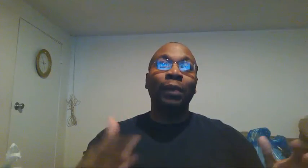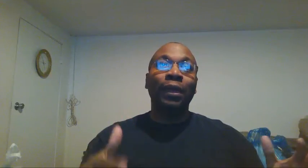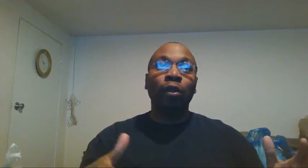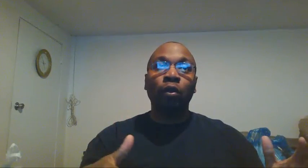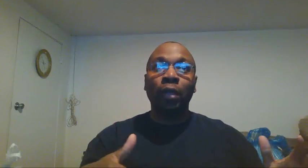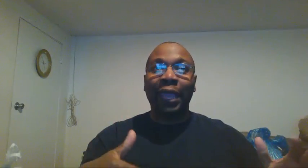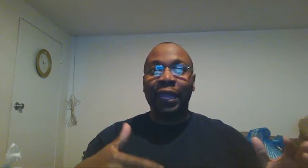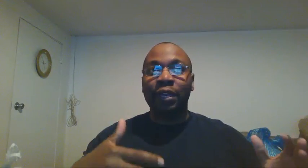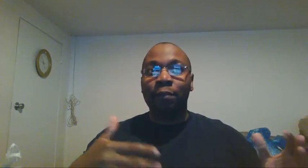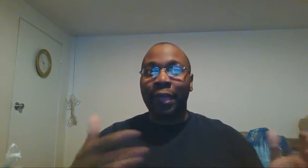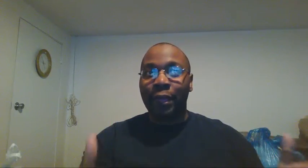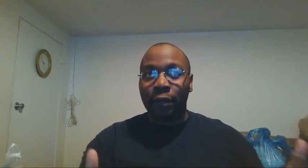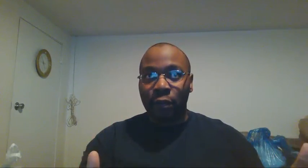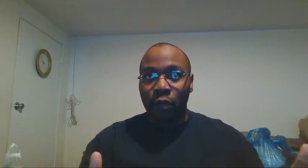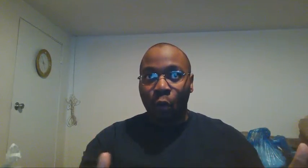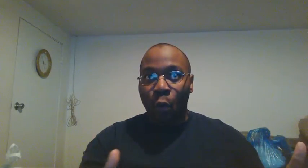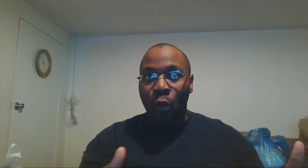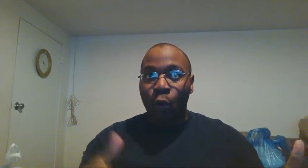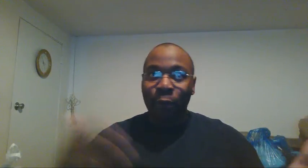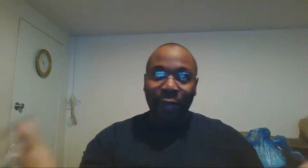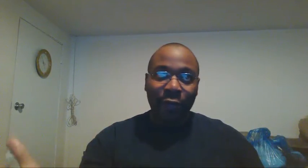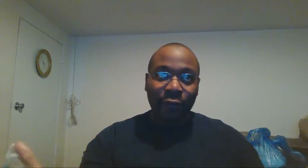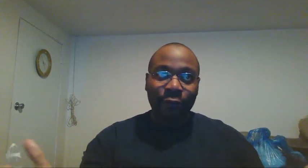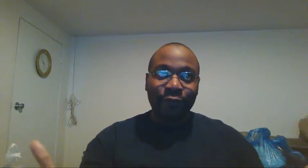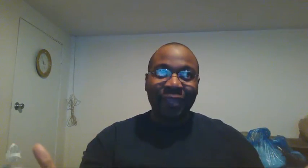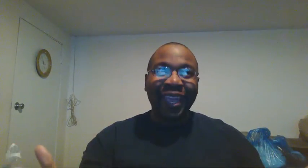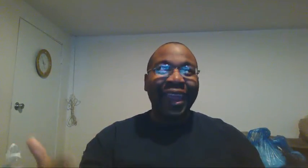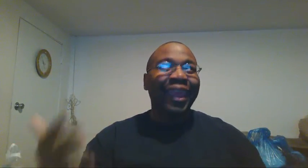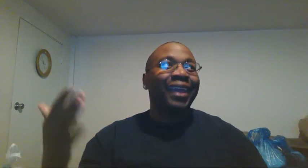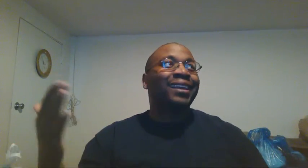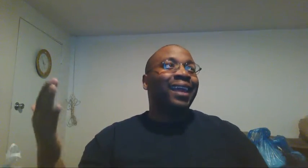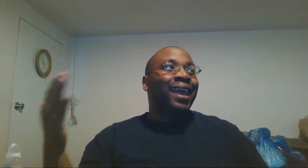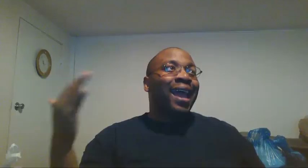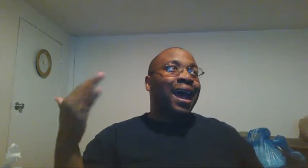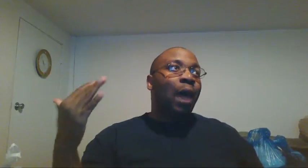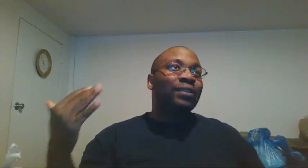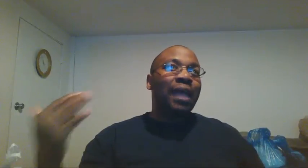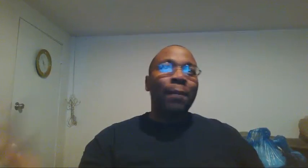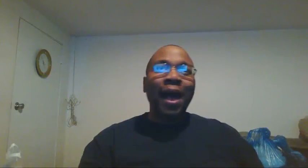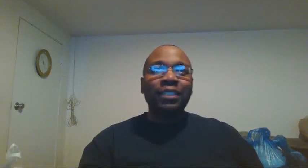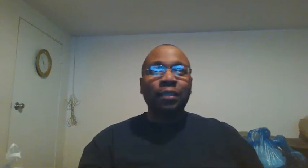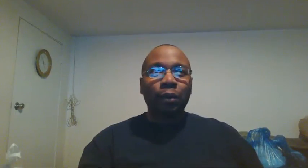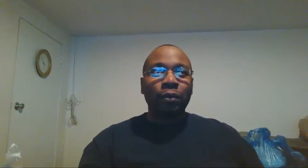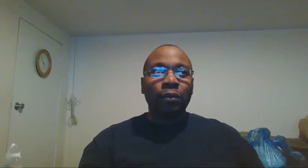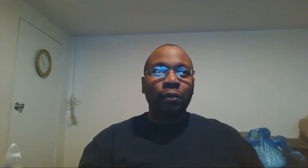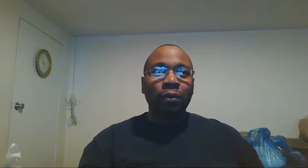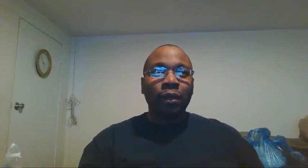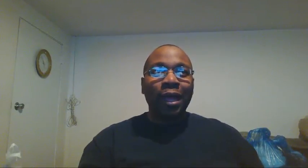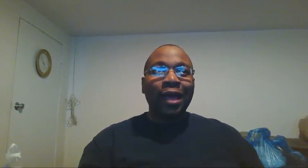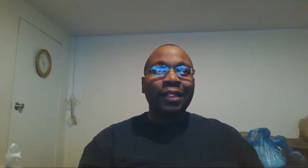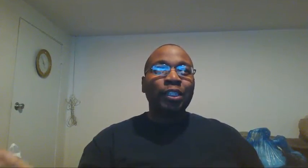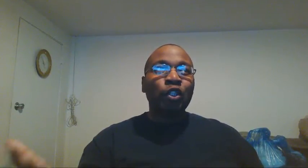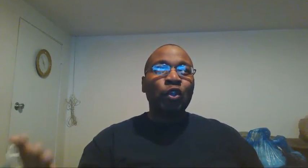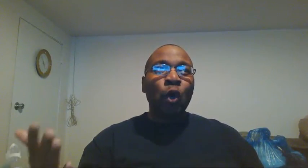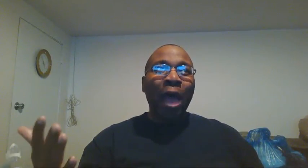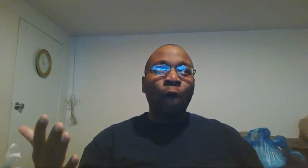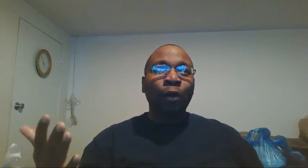and men or men and how is that possible unless you go out in the